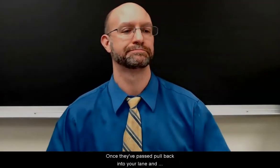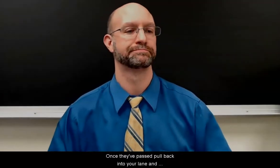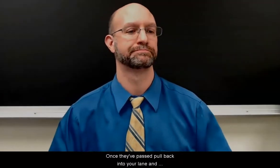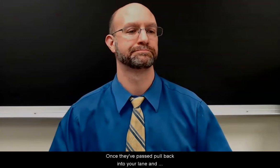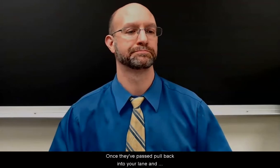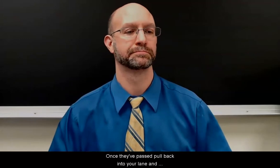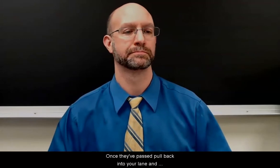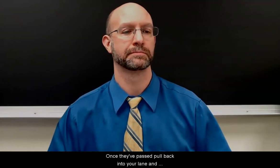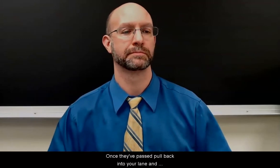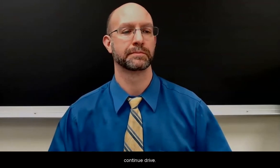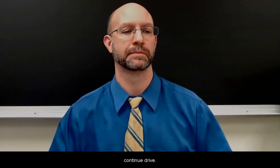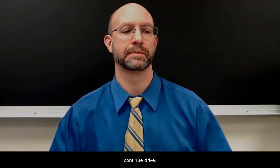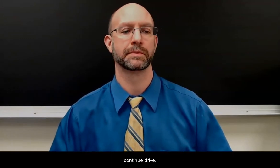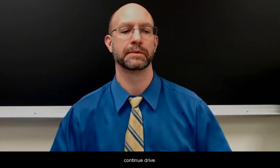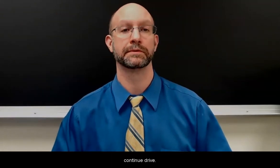pull back into your lane and continue driving.